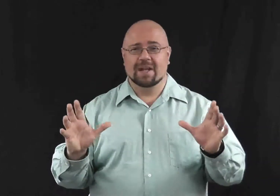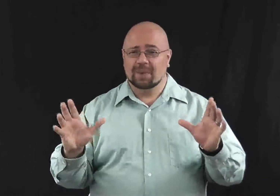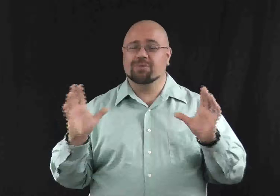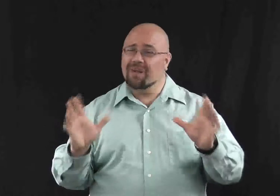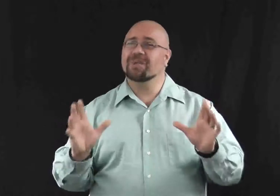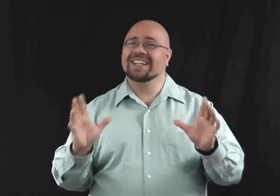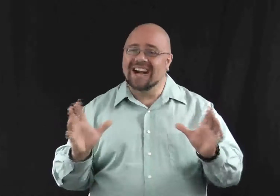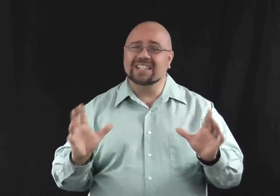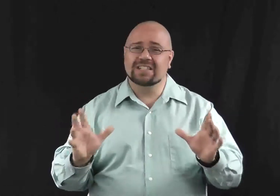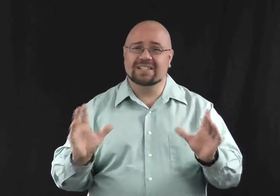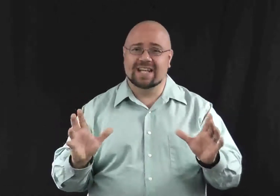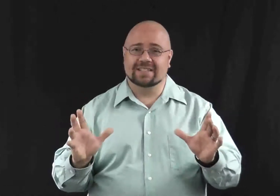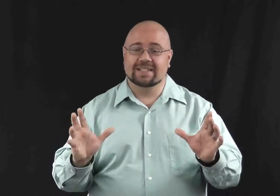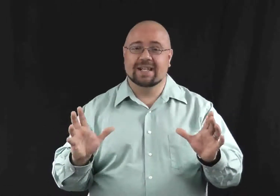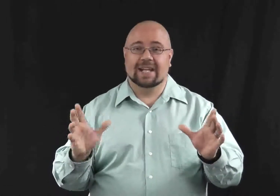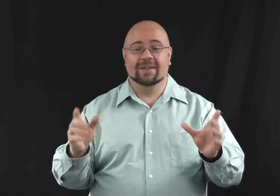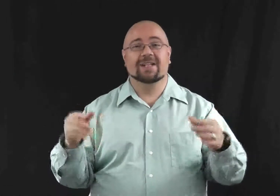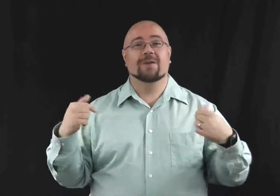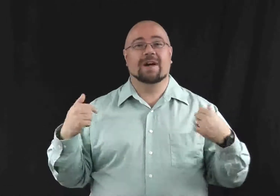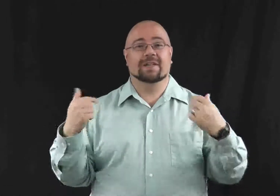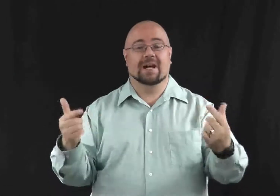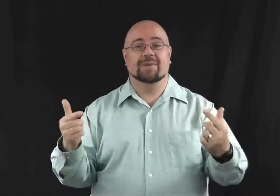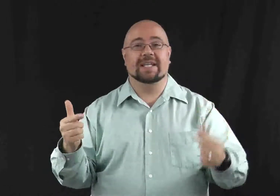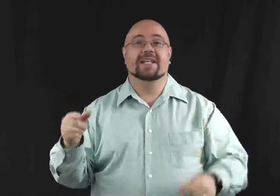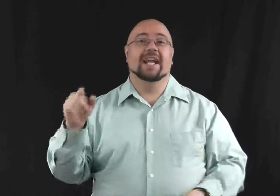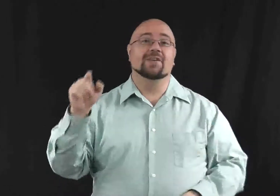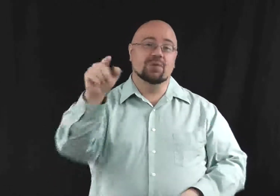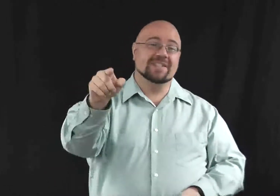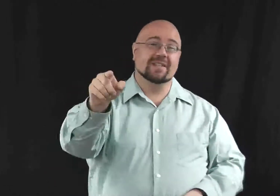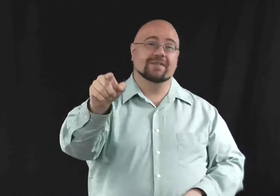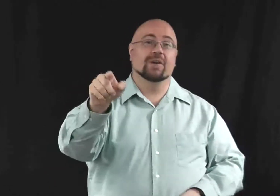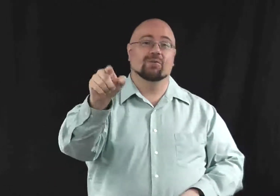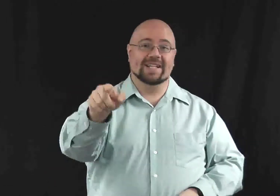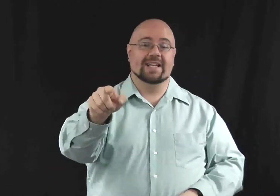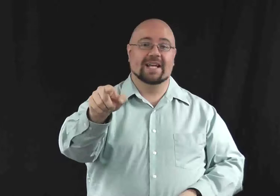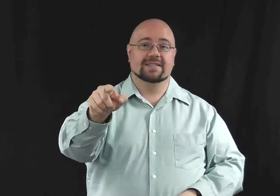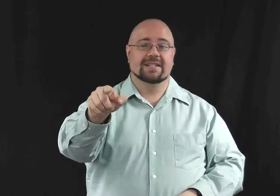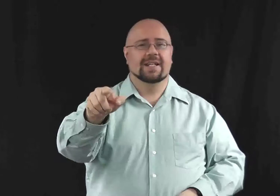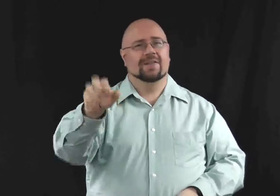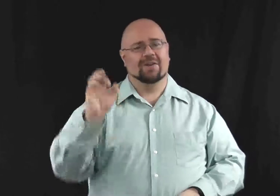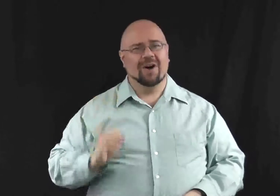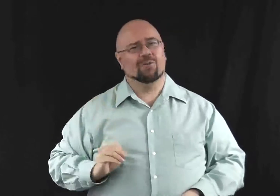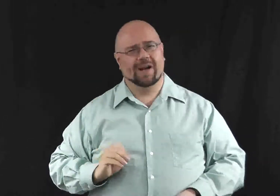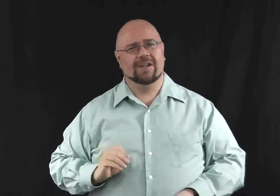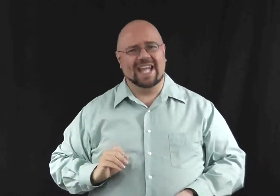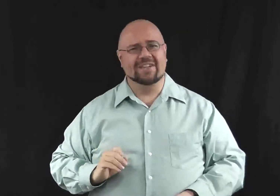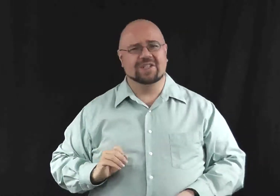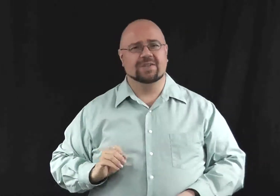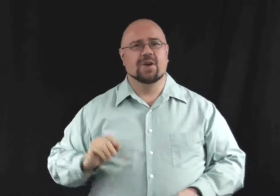probably not going to test it. And they're going to notify the company and you'll be sent for a retest. There are rare occasions when the